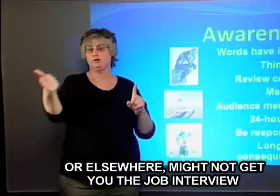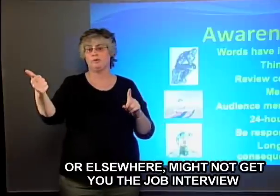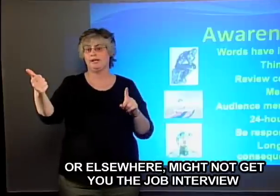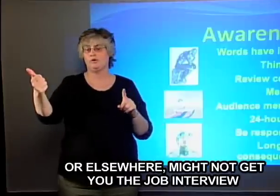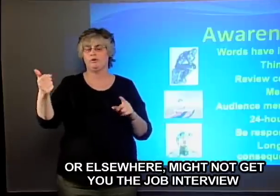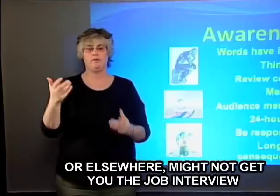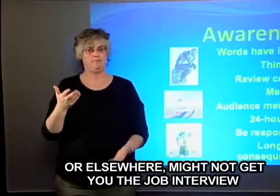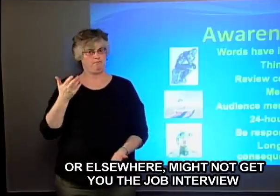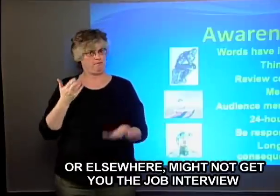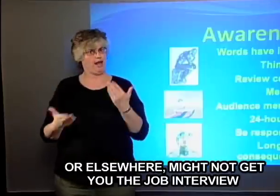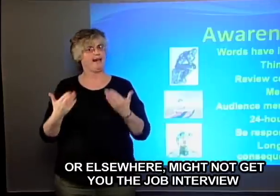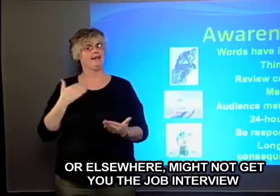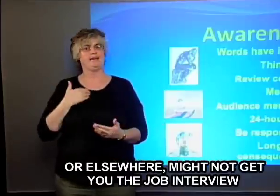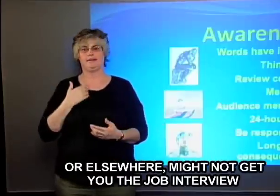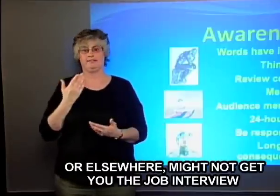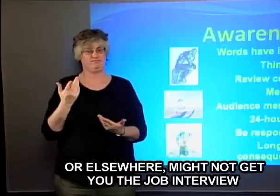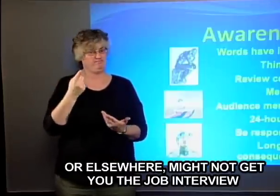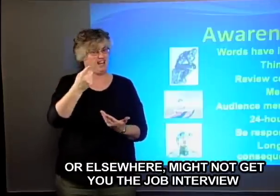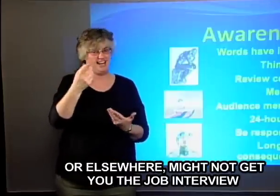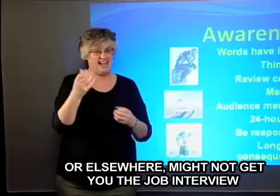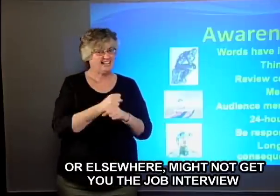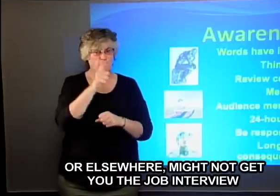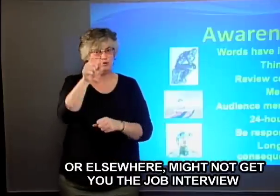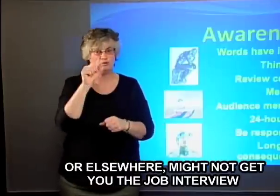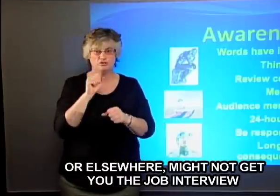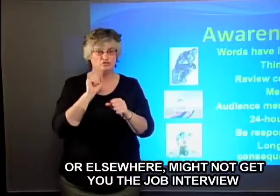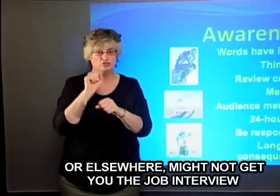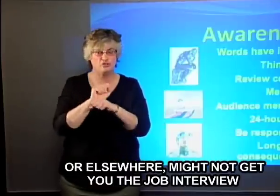elsewhere might not get you the job interview